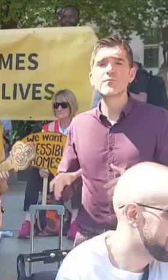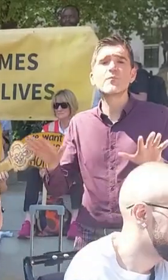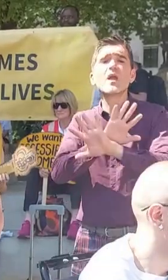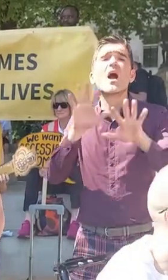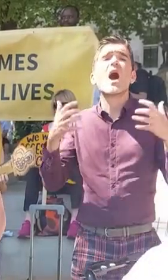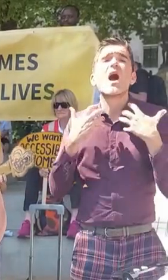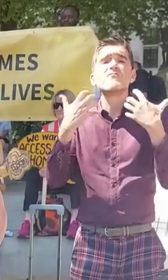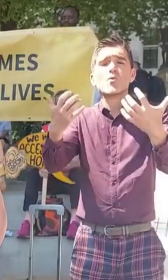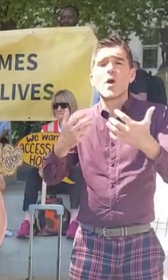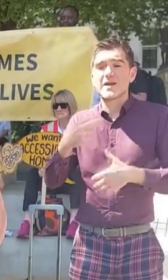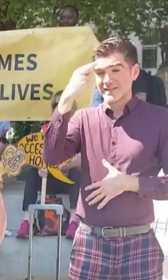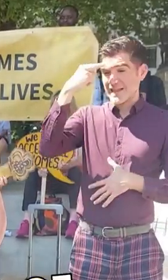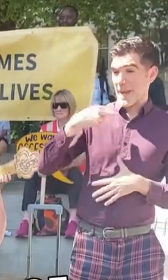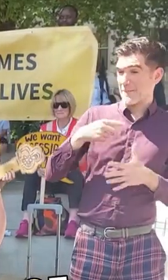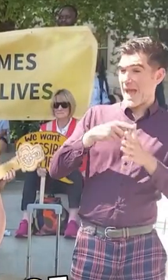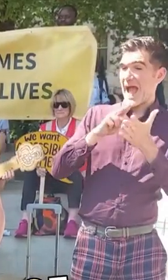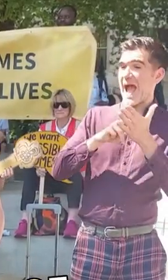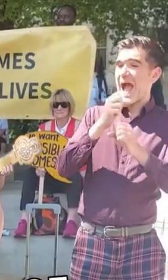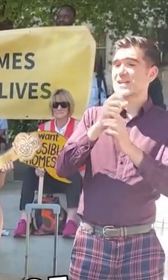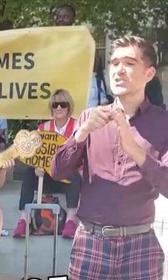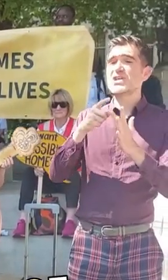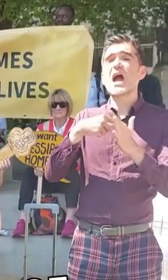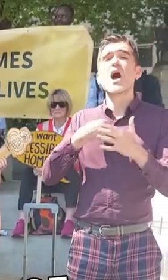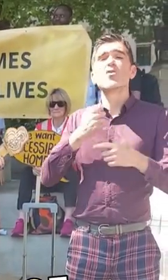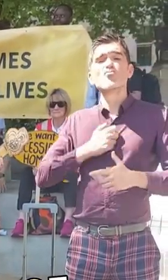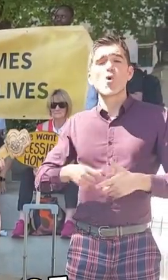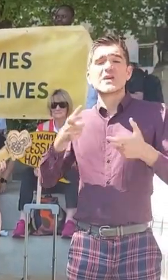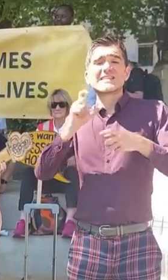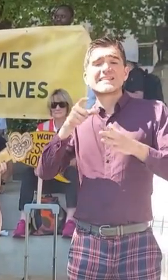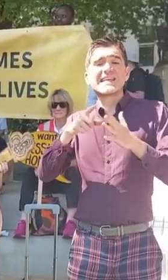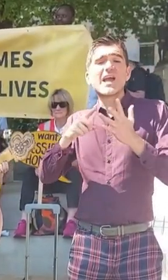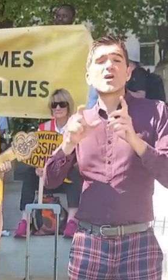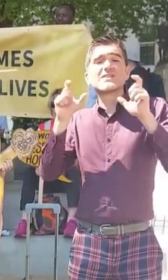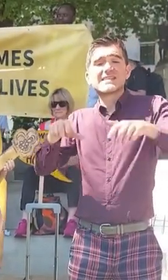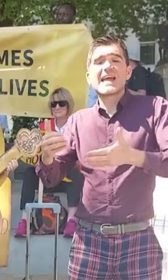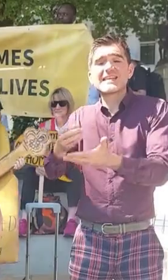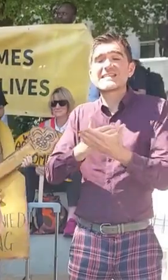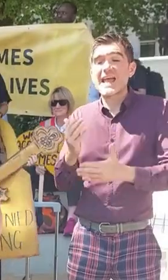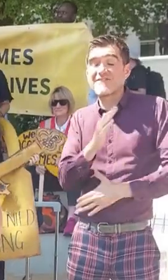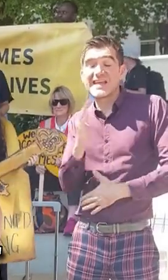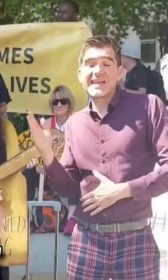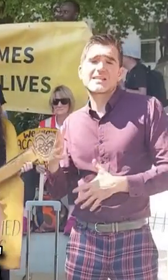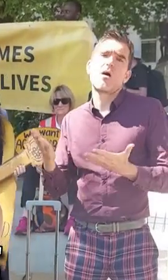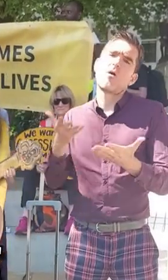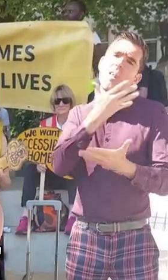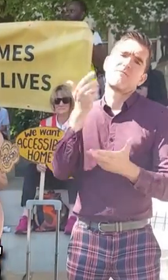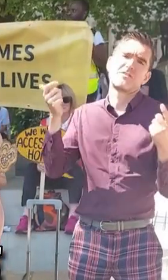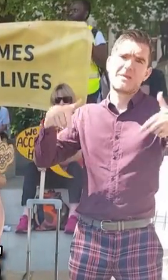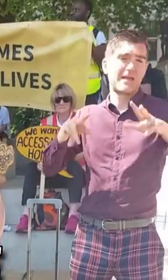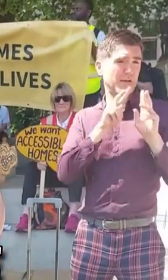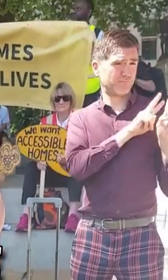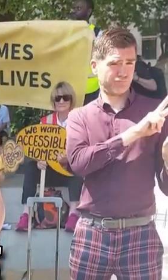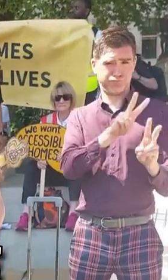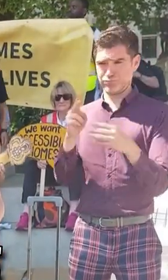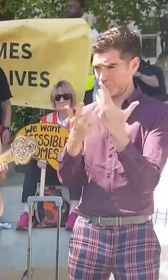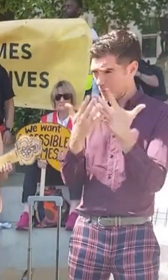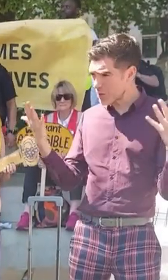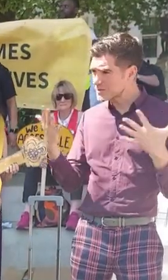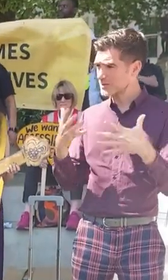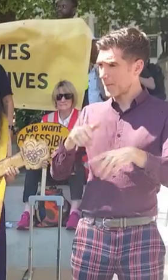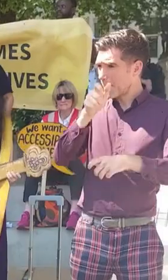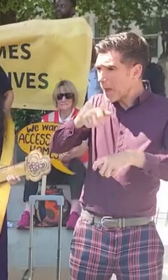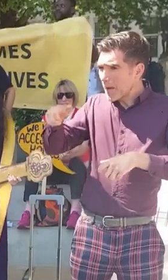Hi everybody, I'm Angie, the CEO of Stay Safe East. It's lovely to be here and to see so many of you campaigning